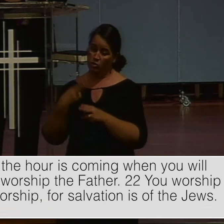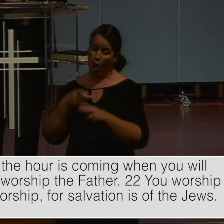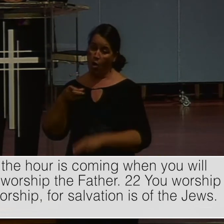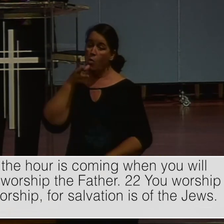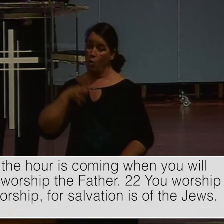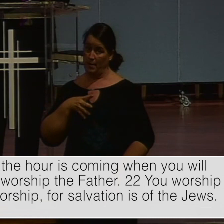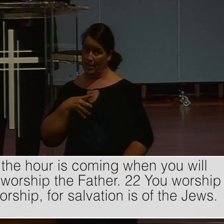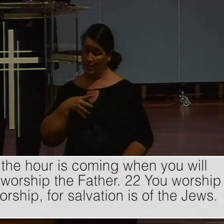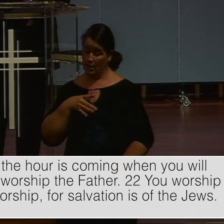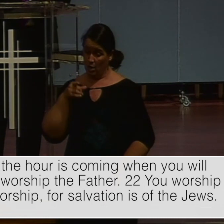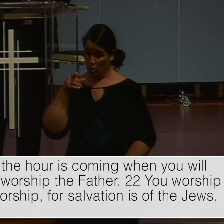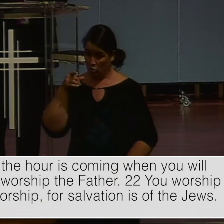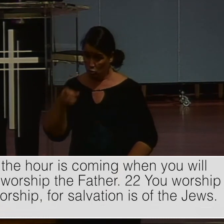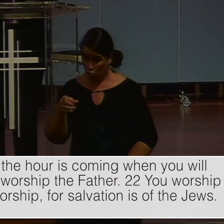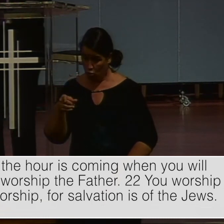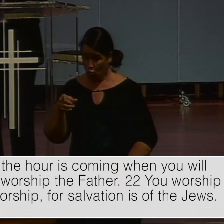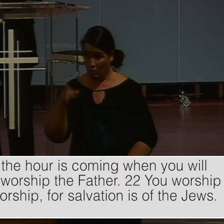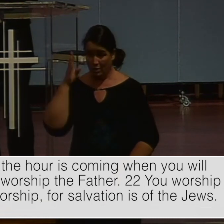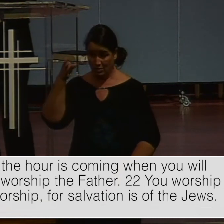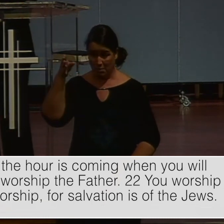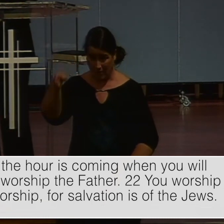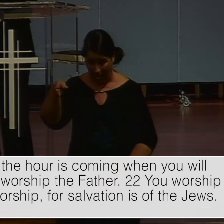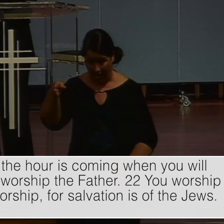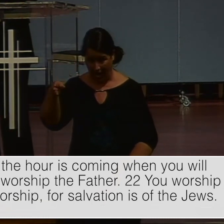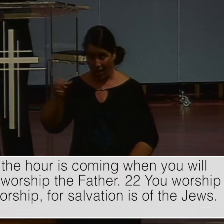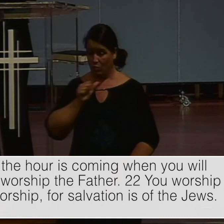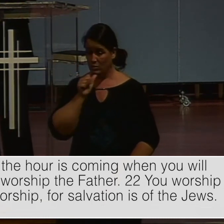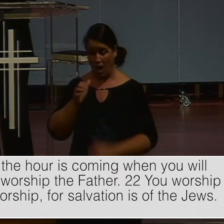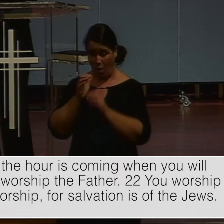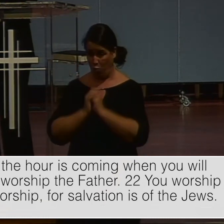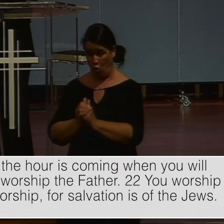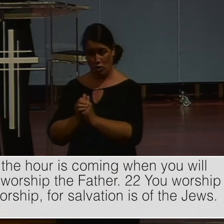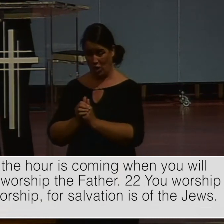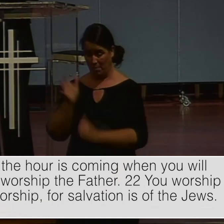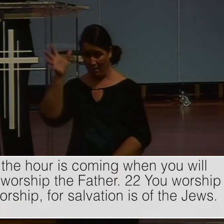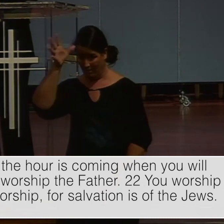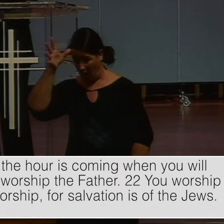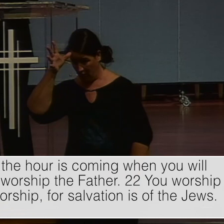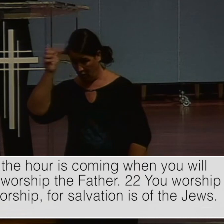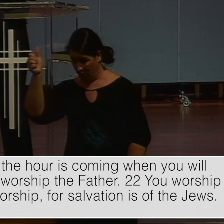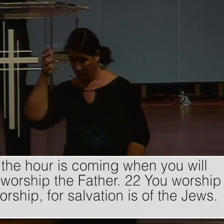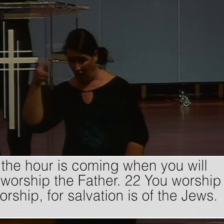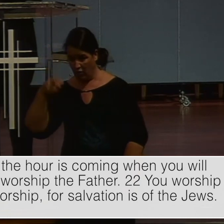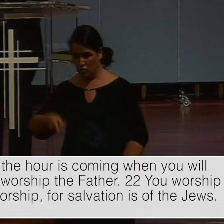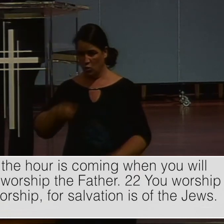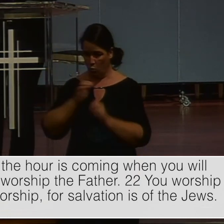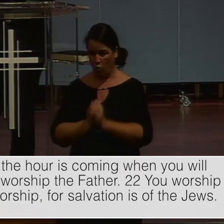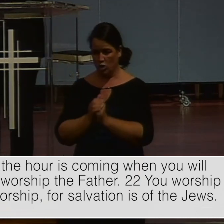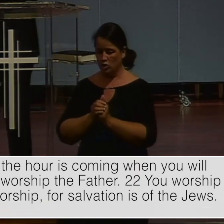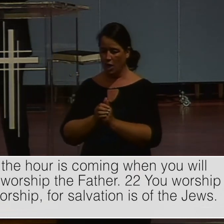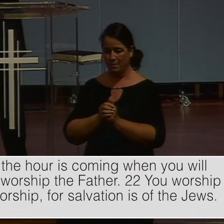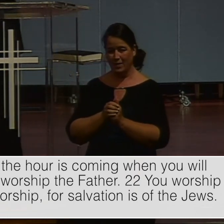When you will neither. On this mountain. Nor in Jerusalem. Worship the father. You worship. What you do. Not know. Remember